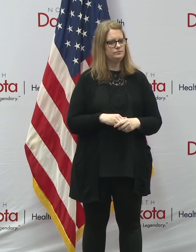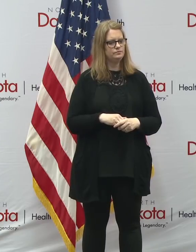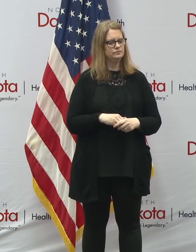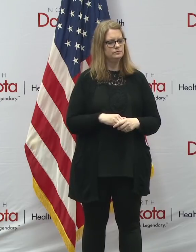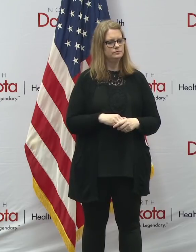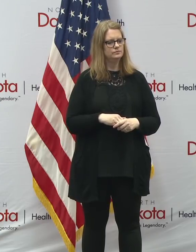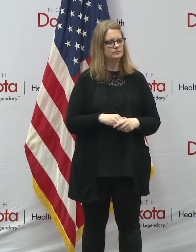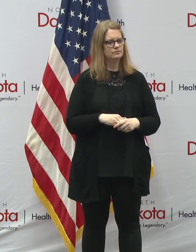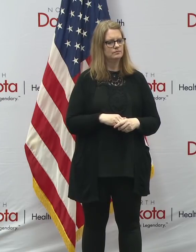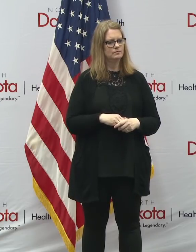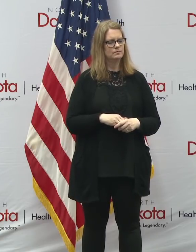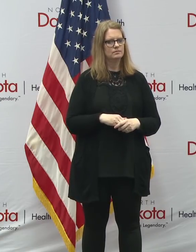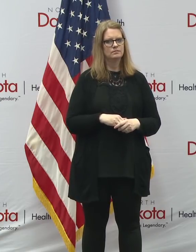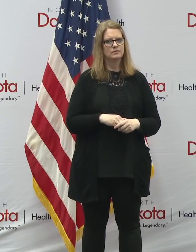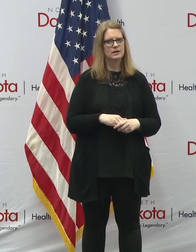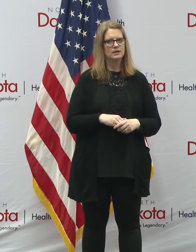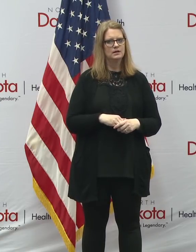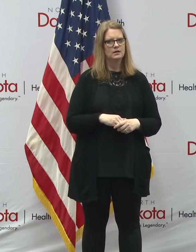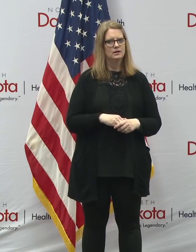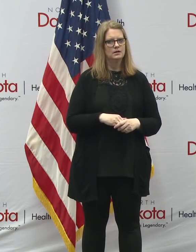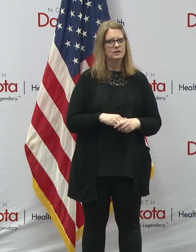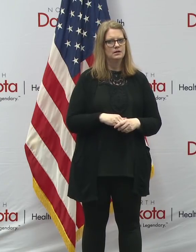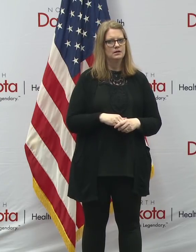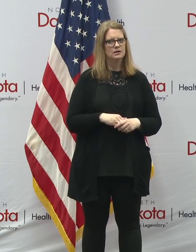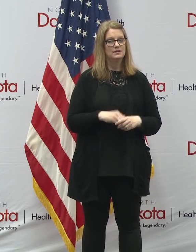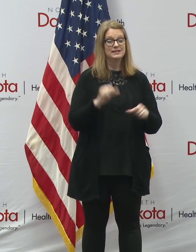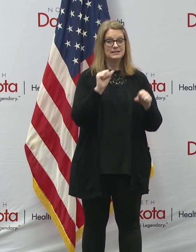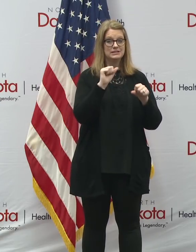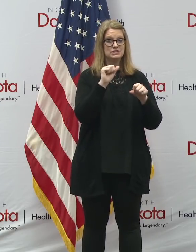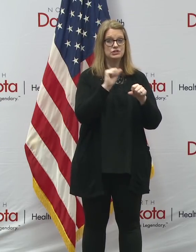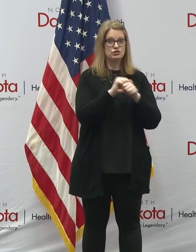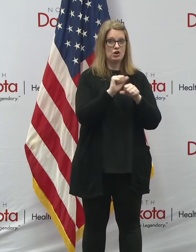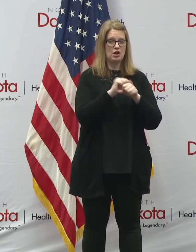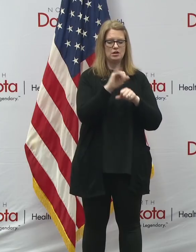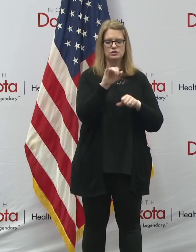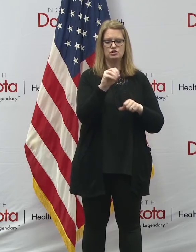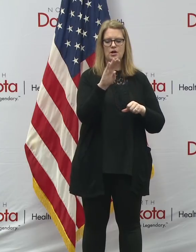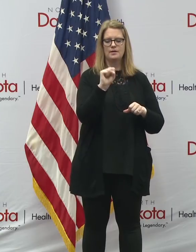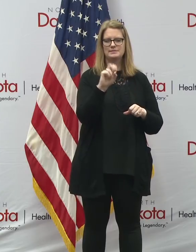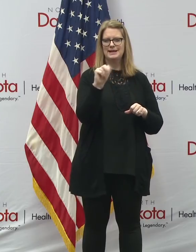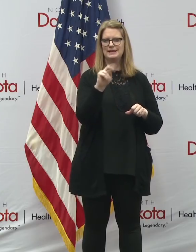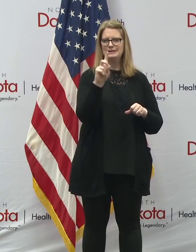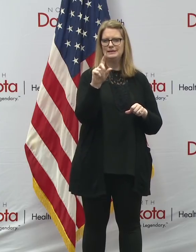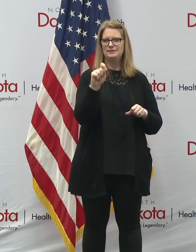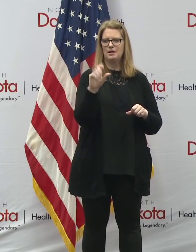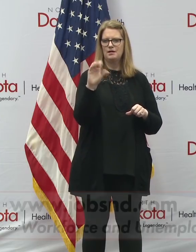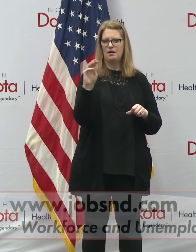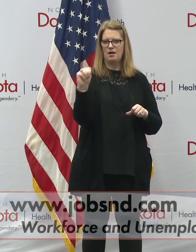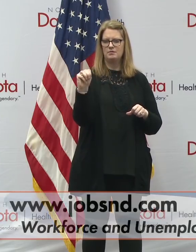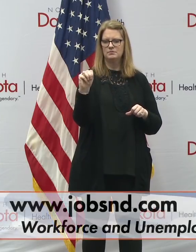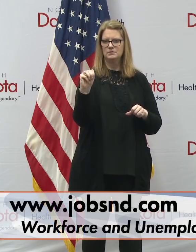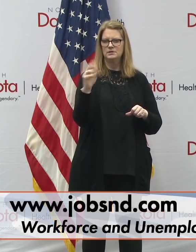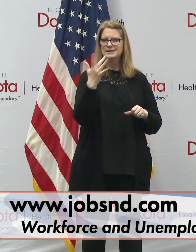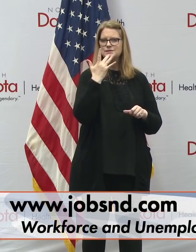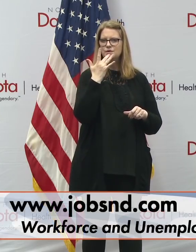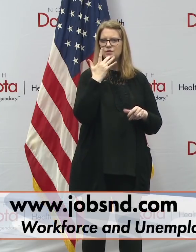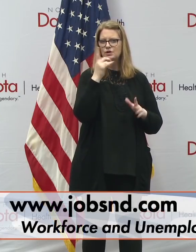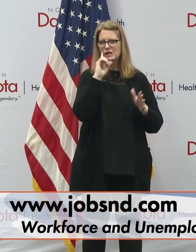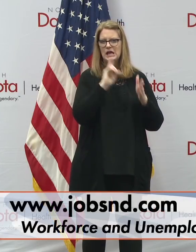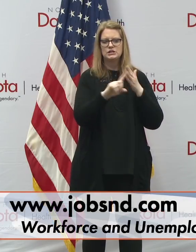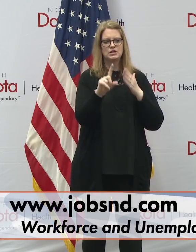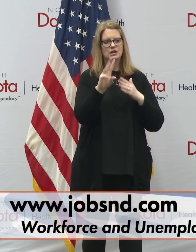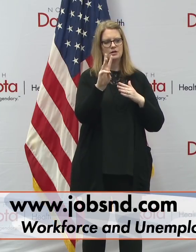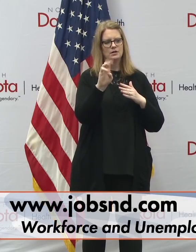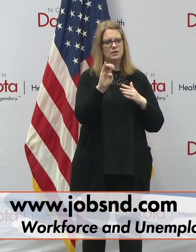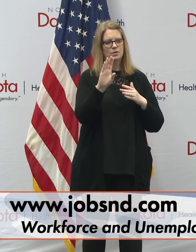Again, questions on any of that, jobsnd.com, which is preferred if you can check the